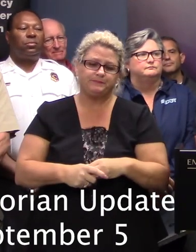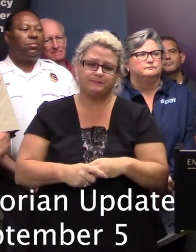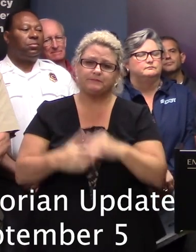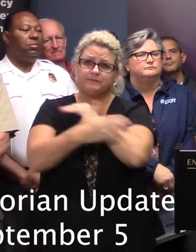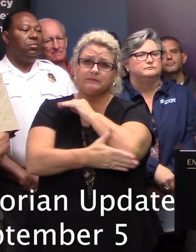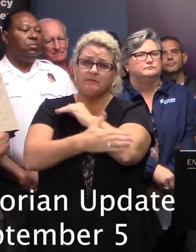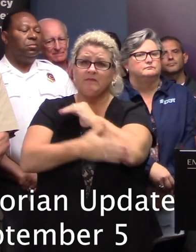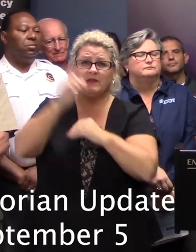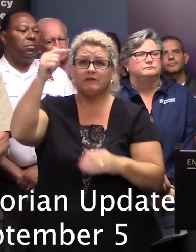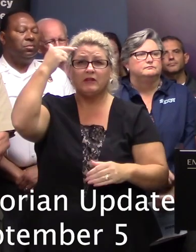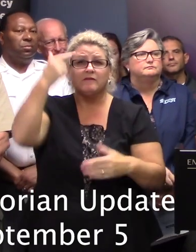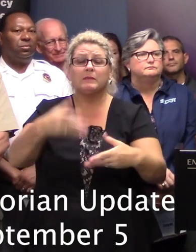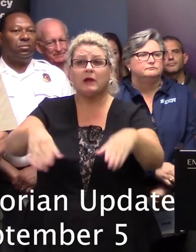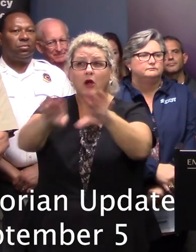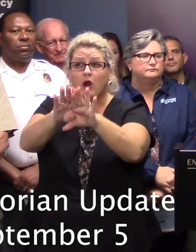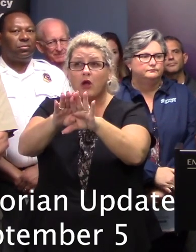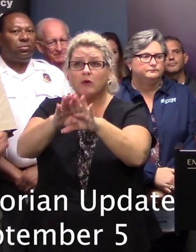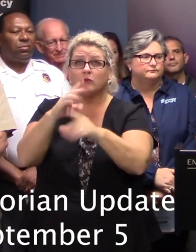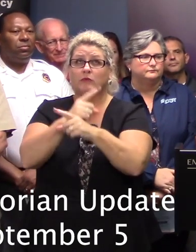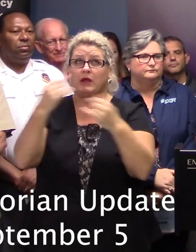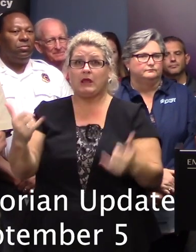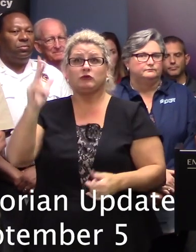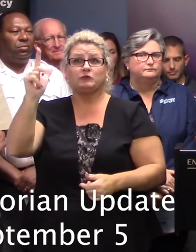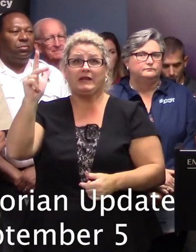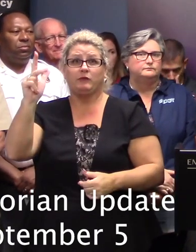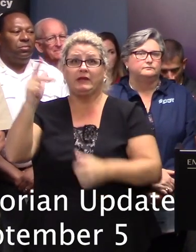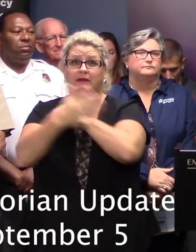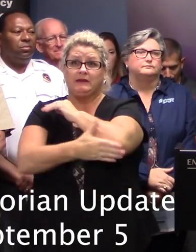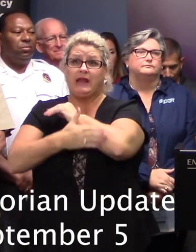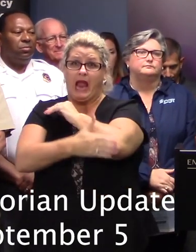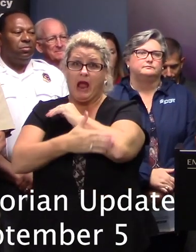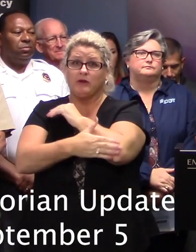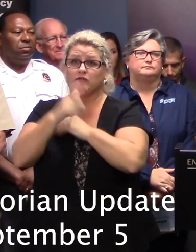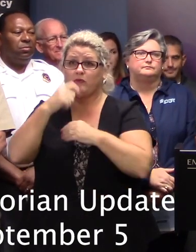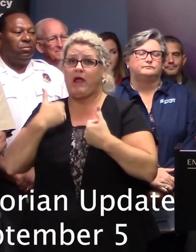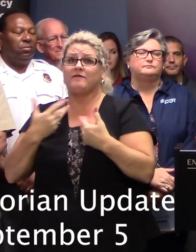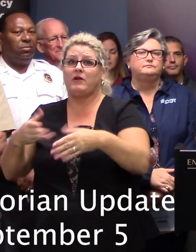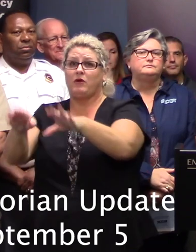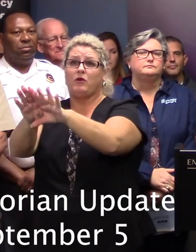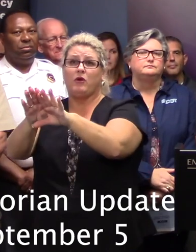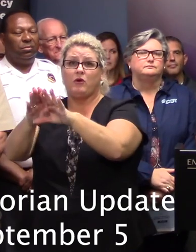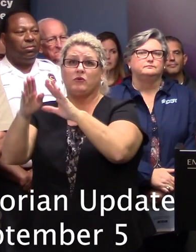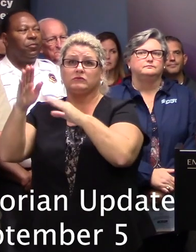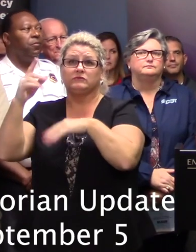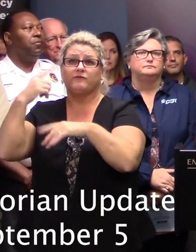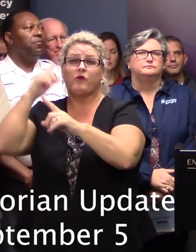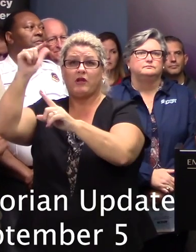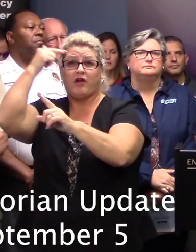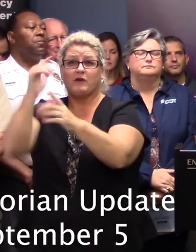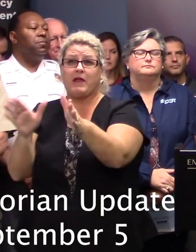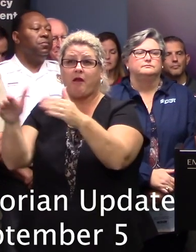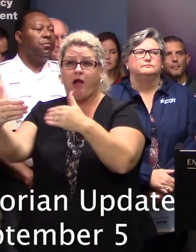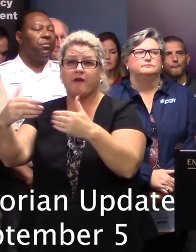County government closures, there's right now 23 of them, counties that have closures for the county government, and that's mostly from the Midland